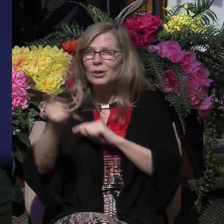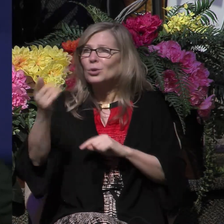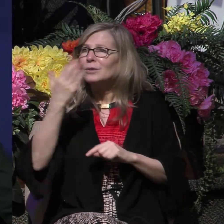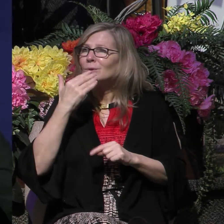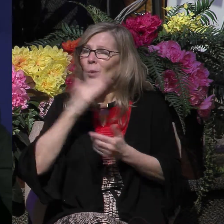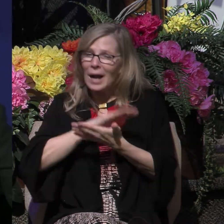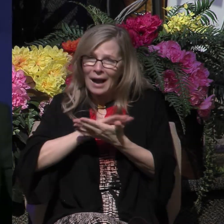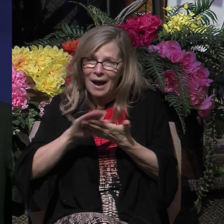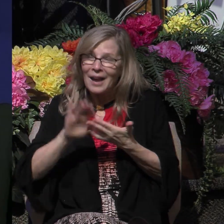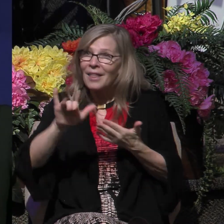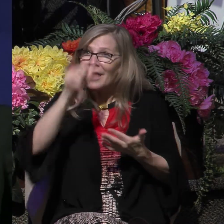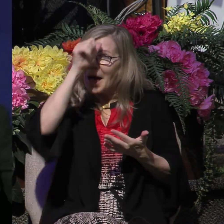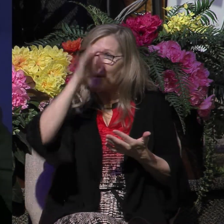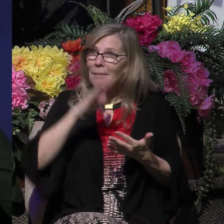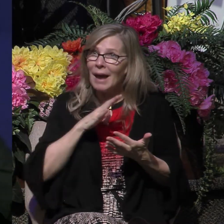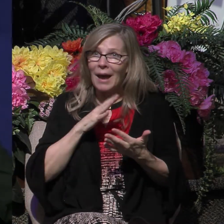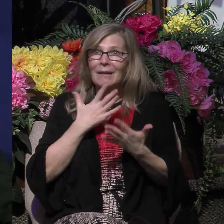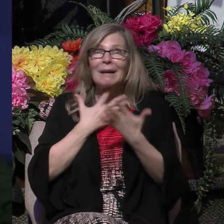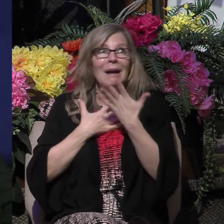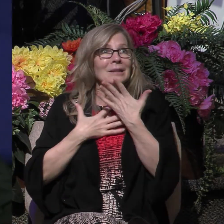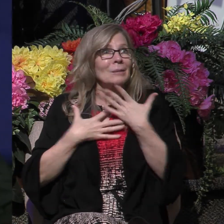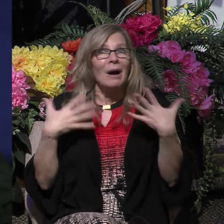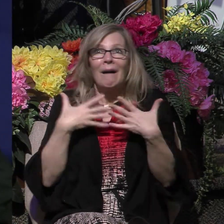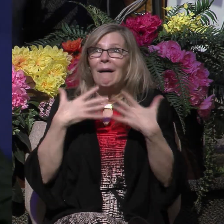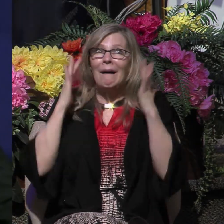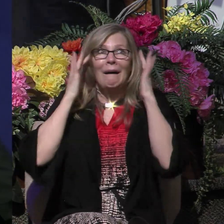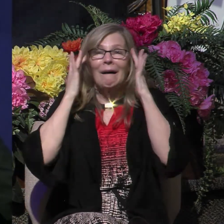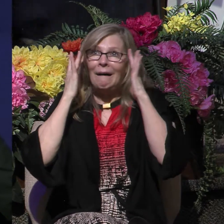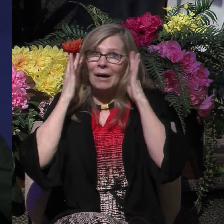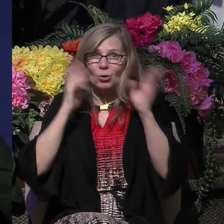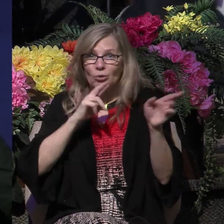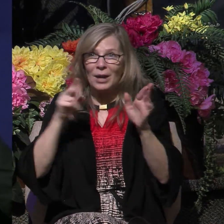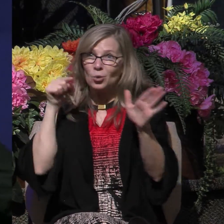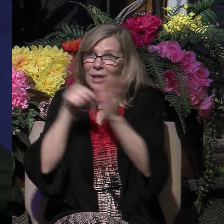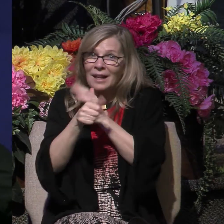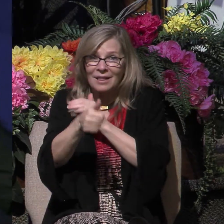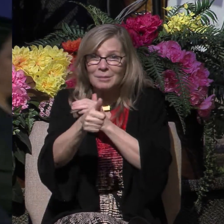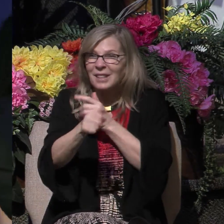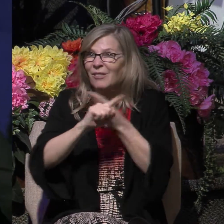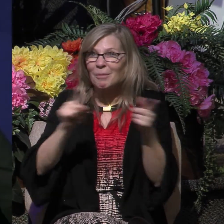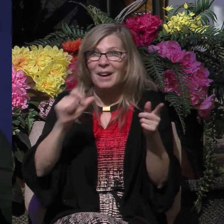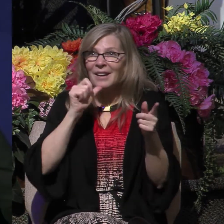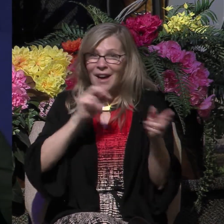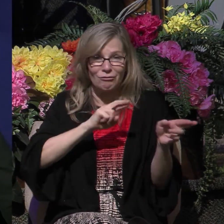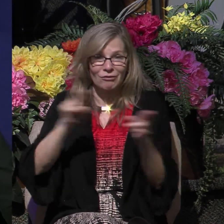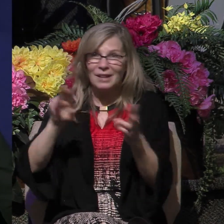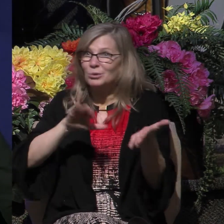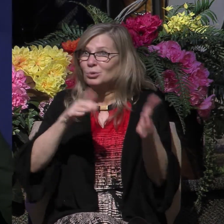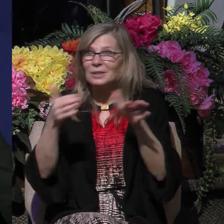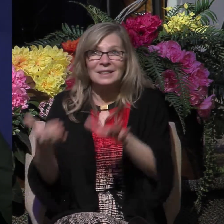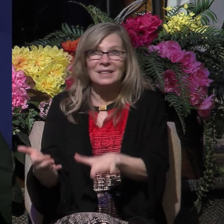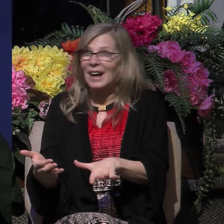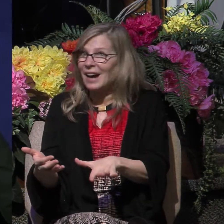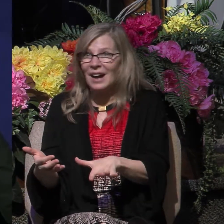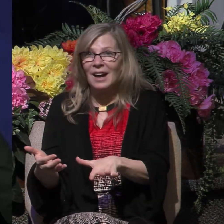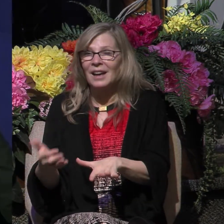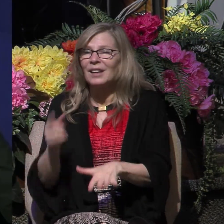frantic, so ready to kill himself and yet not ready to die that you mercifully